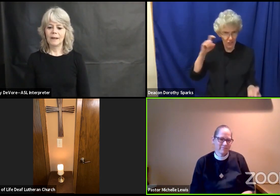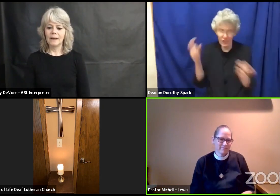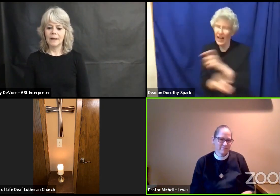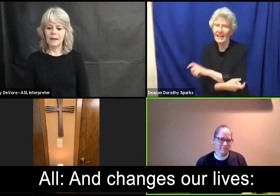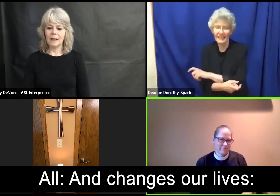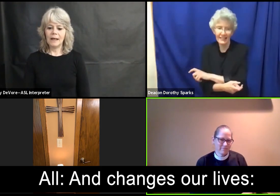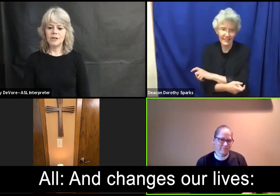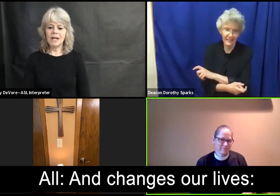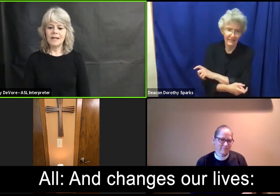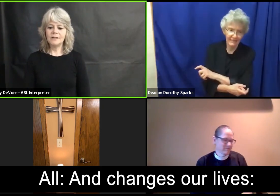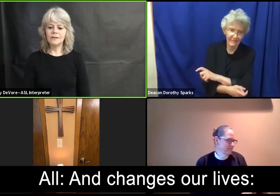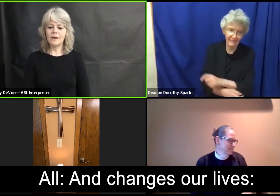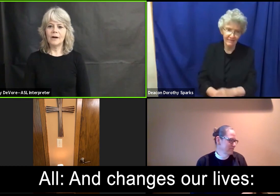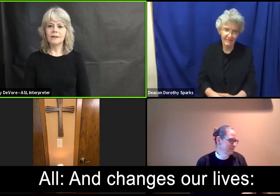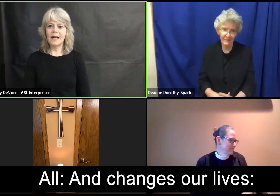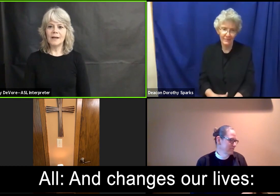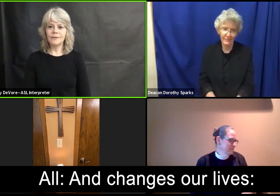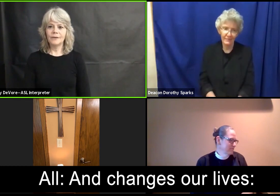and and and and and and